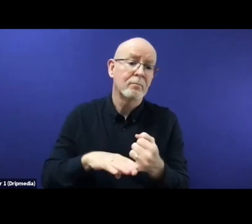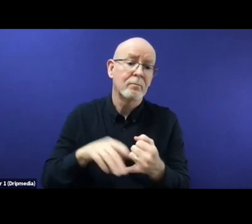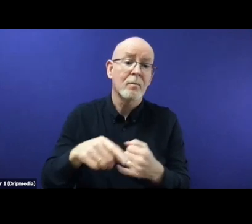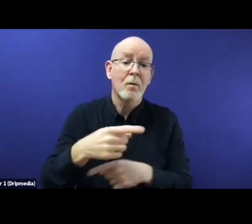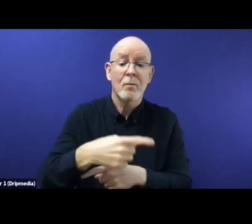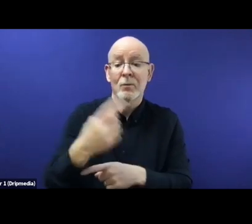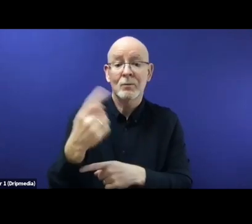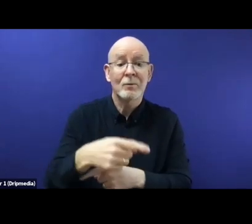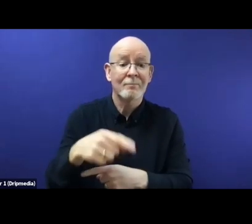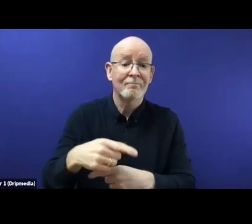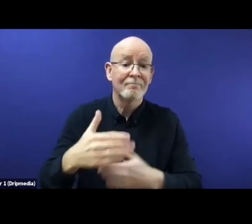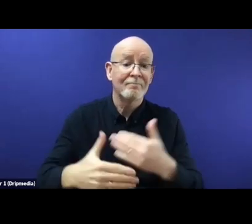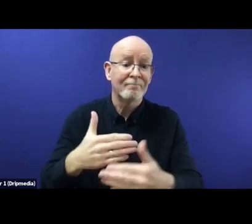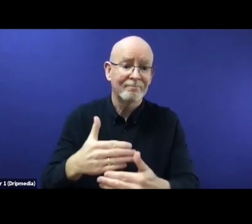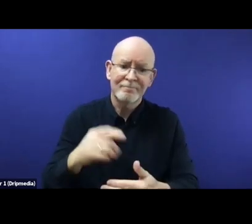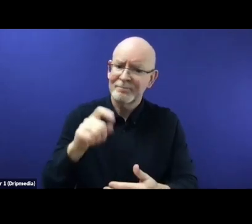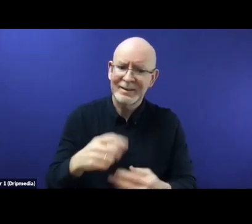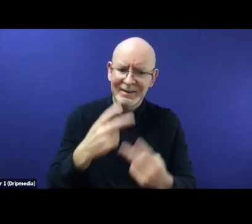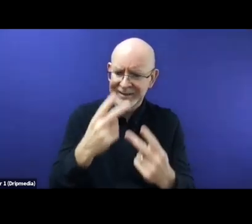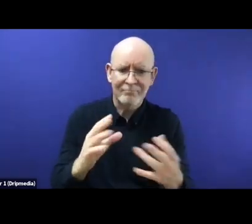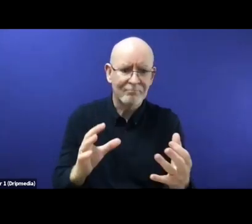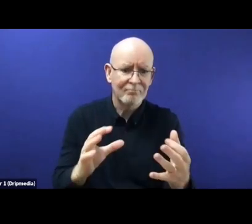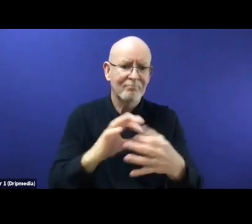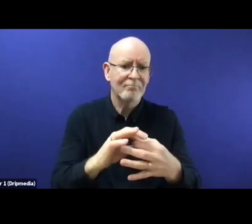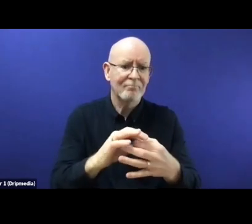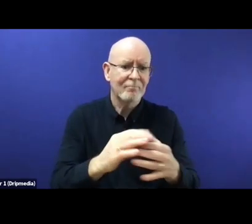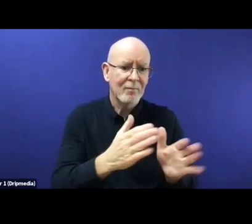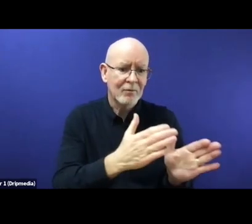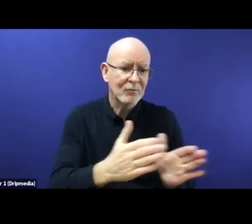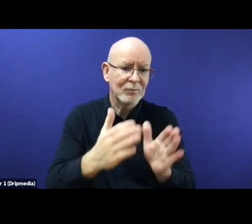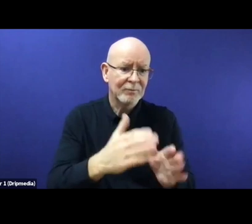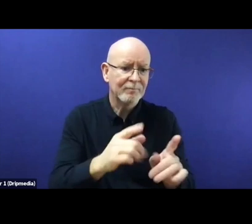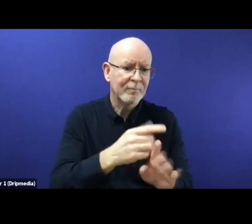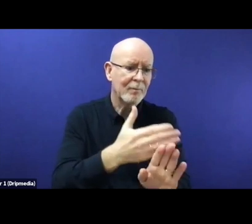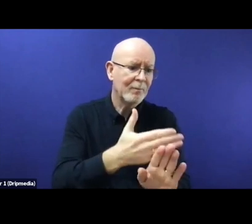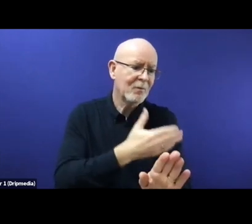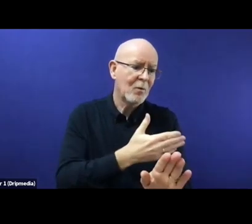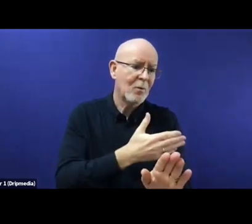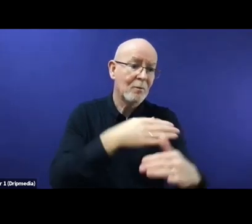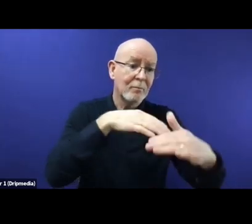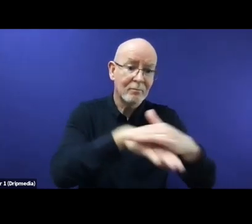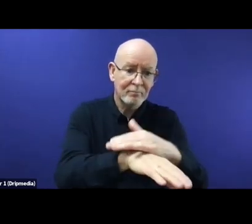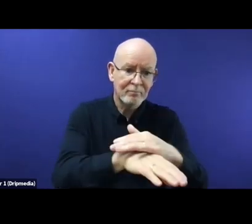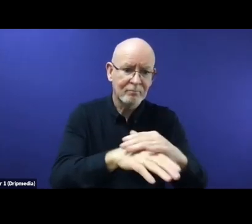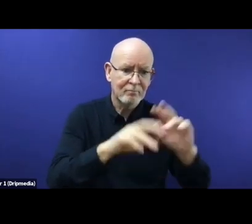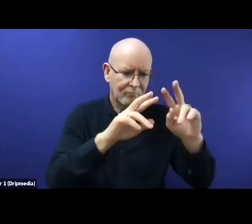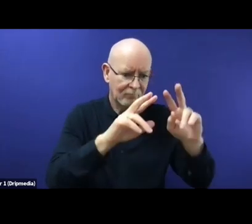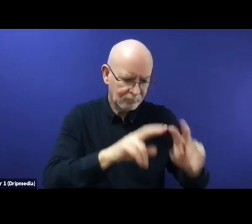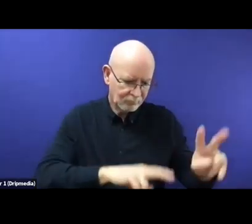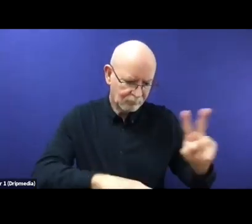is a proposal for a separate regulation on screening at the external borders. And as far as I can see, there is a quite